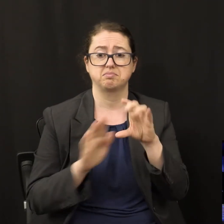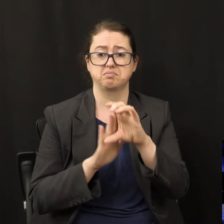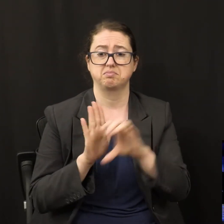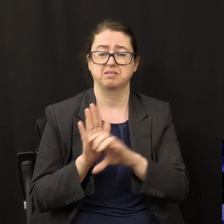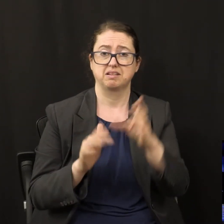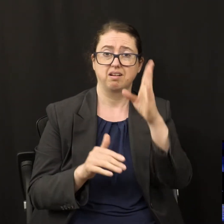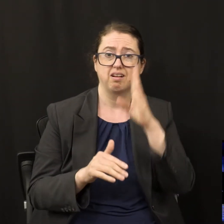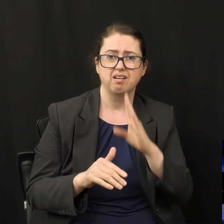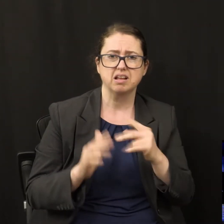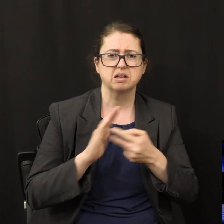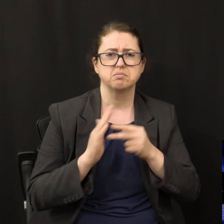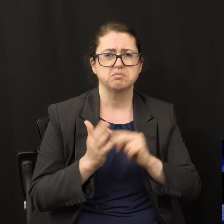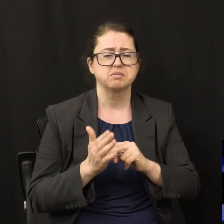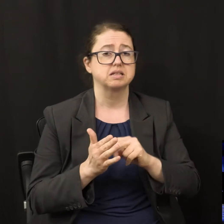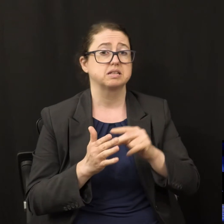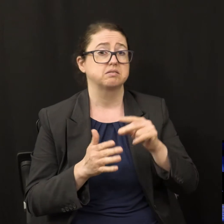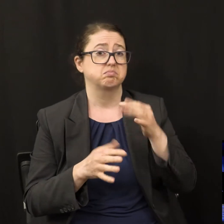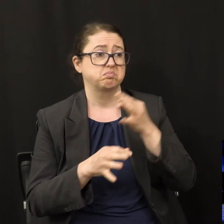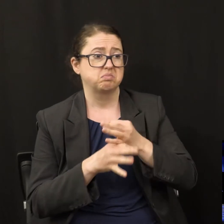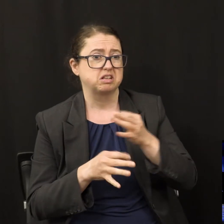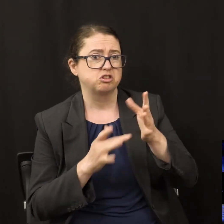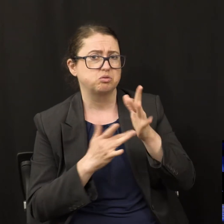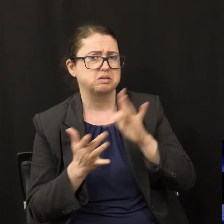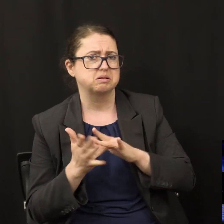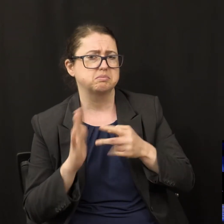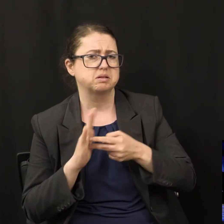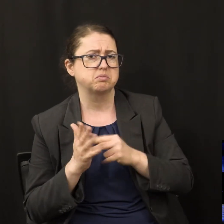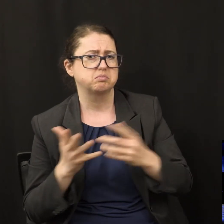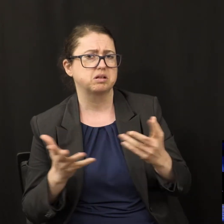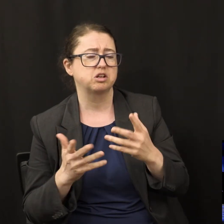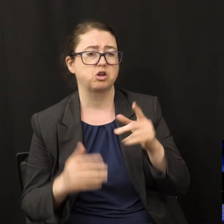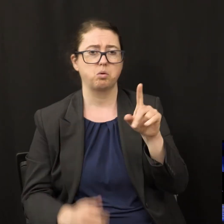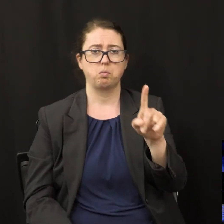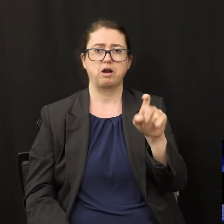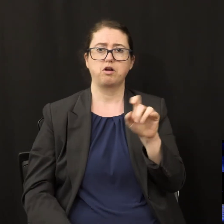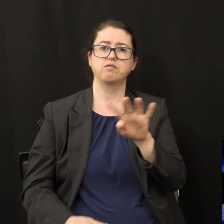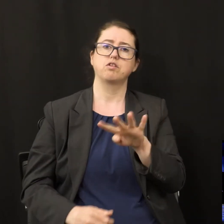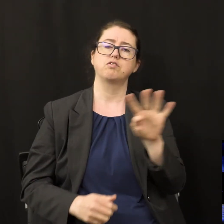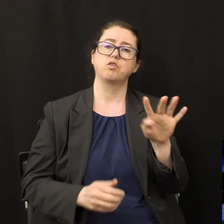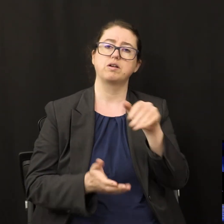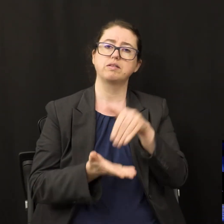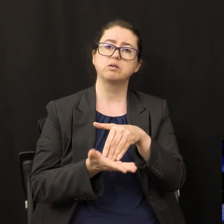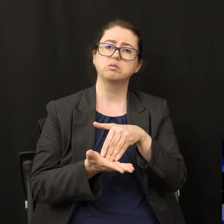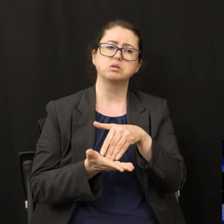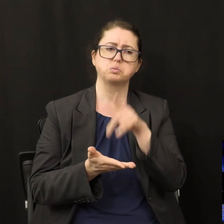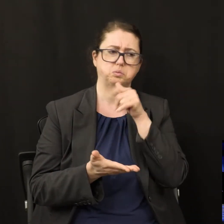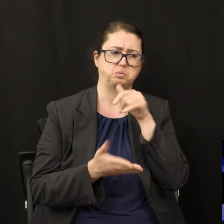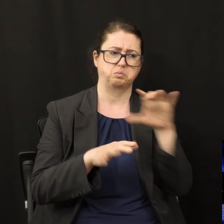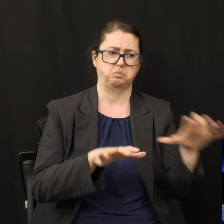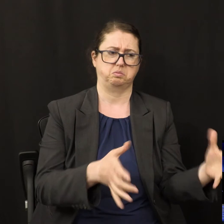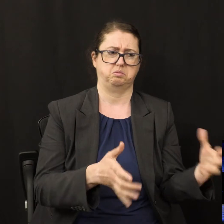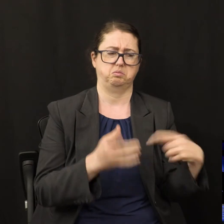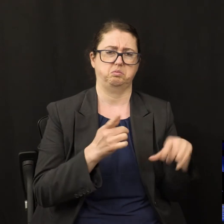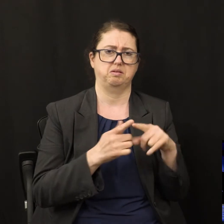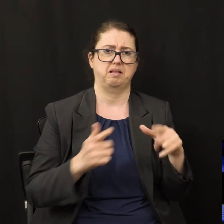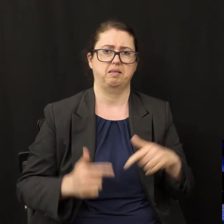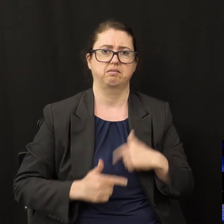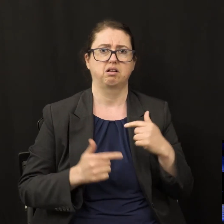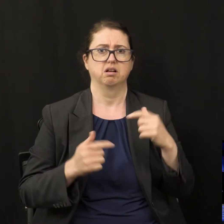meant by the faith of Jesus? And who are the 144,000 and when will they live? I would say our work is